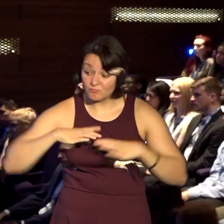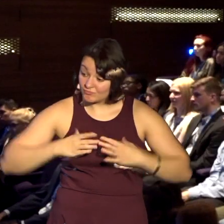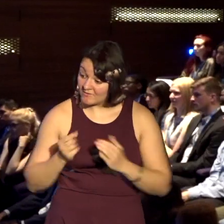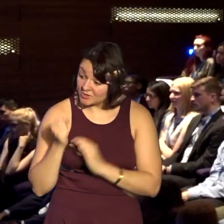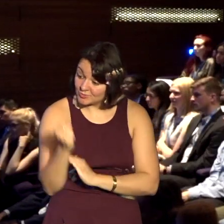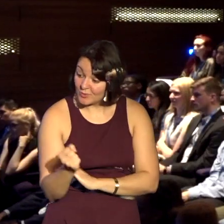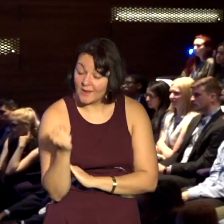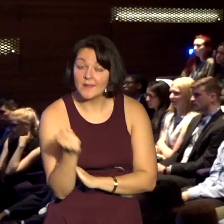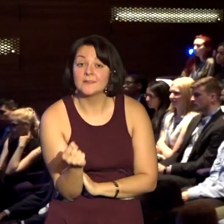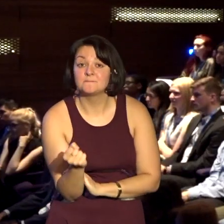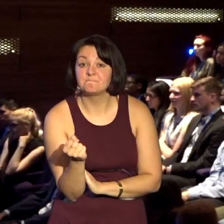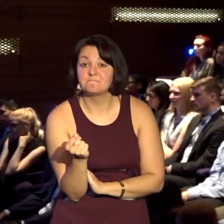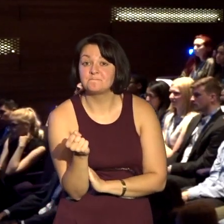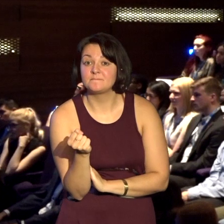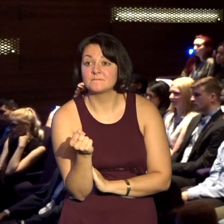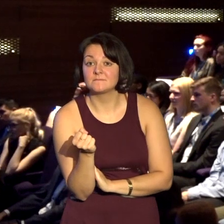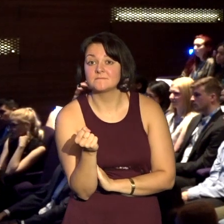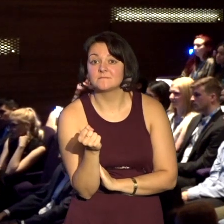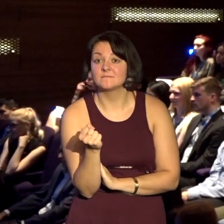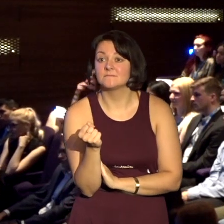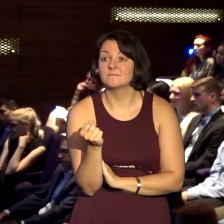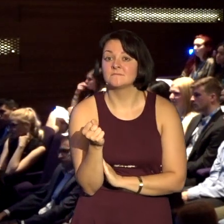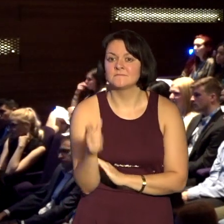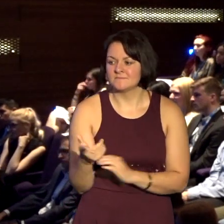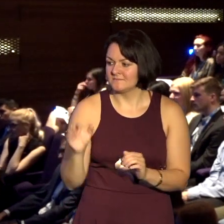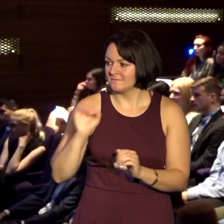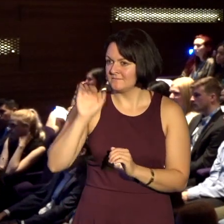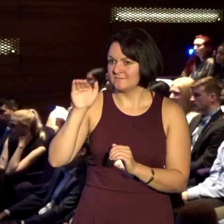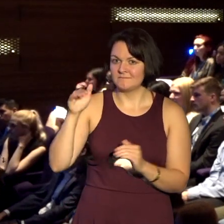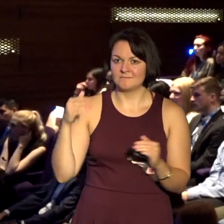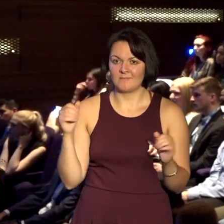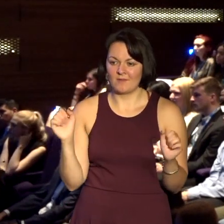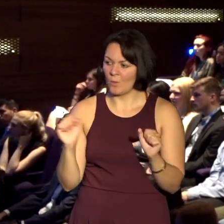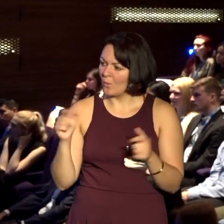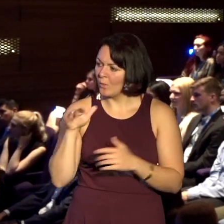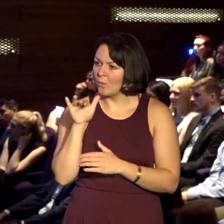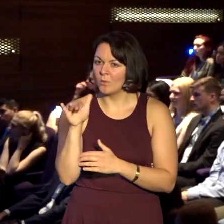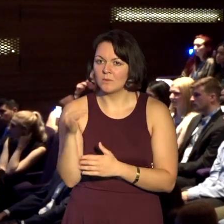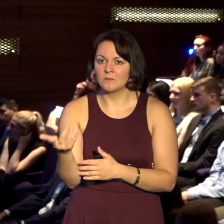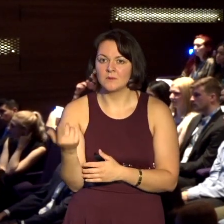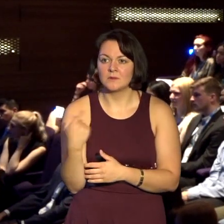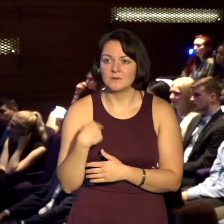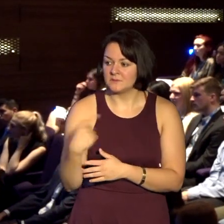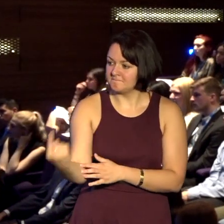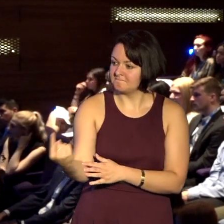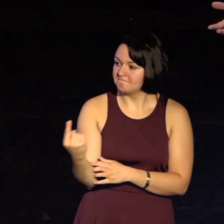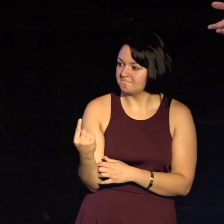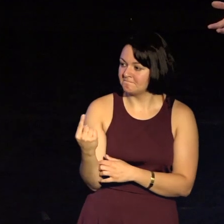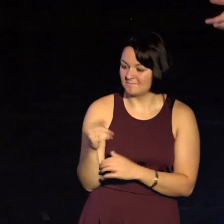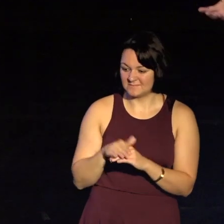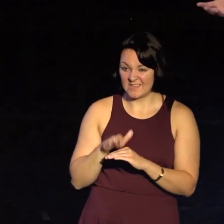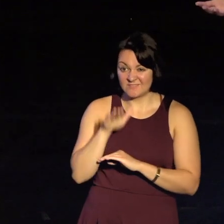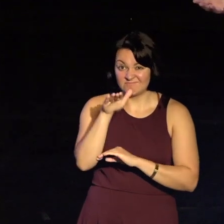and it's so cold outside that the train attendant doesn't come out to see if anybody needs a ramp.